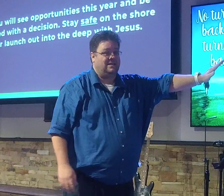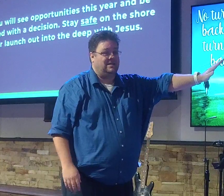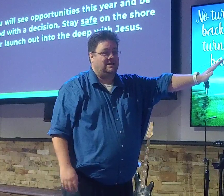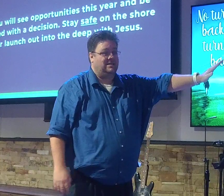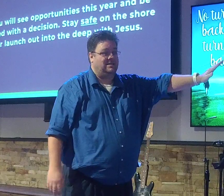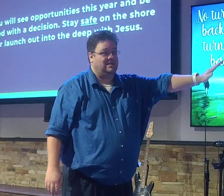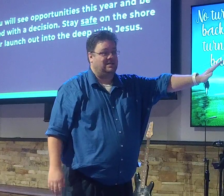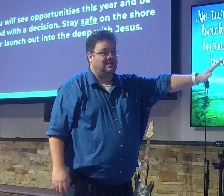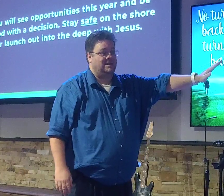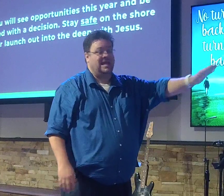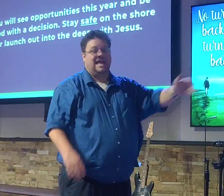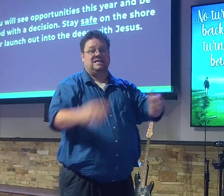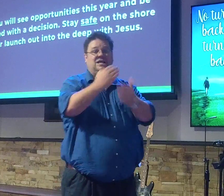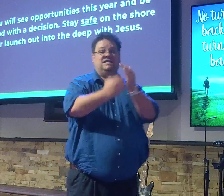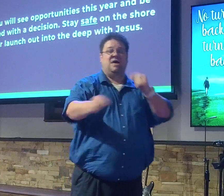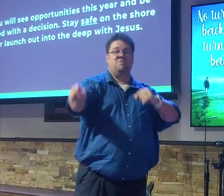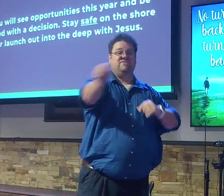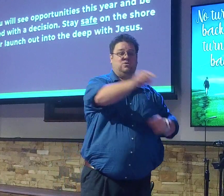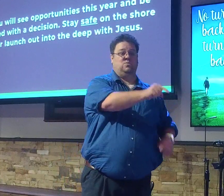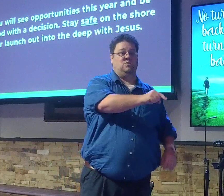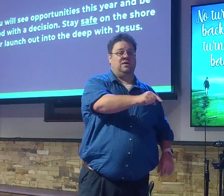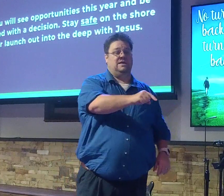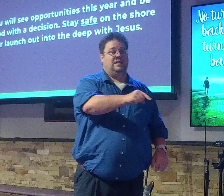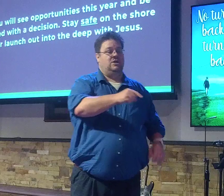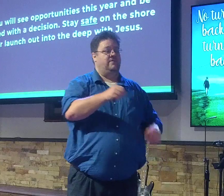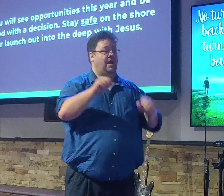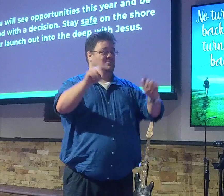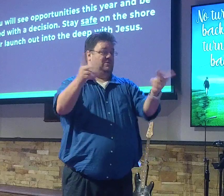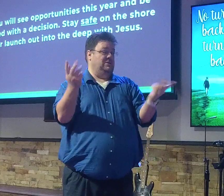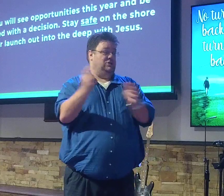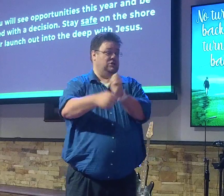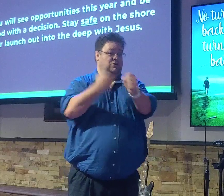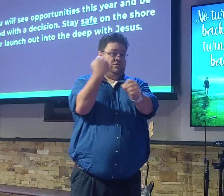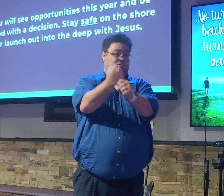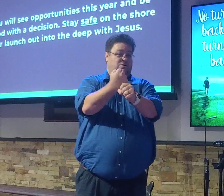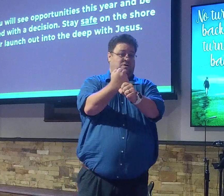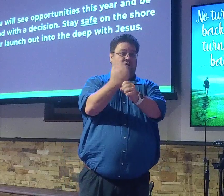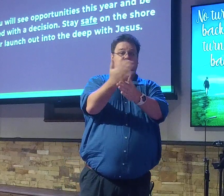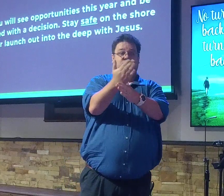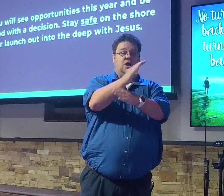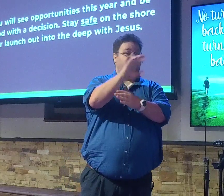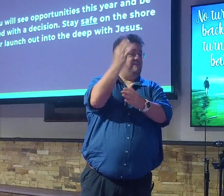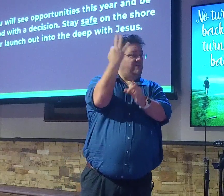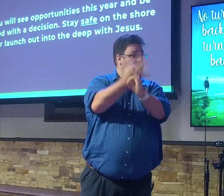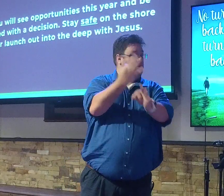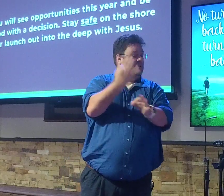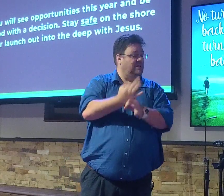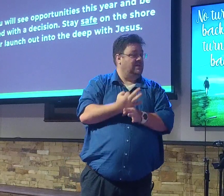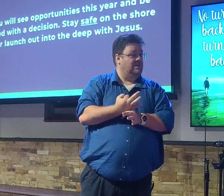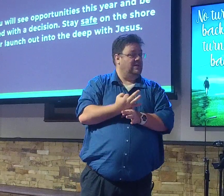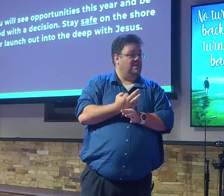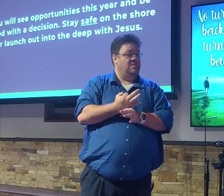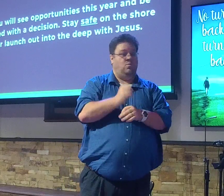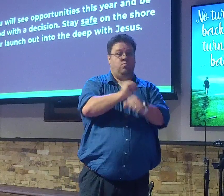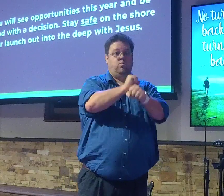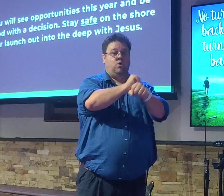And, you know, some of you, you're going to have opportunities this year to share your faith with people. You can share your faith with a coworker that needs it.